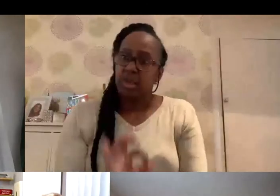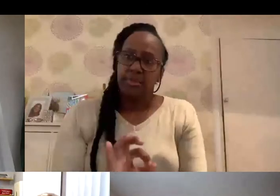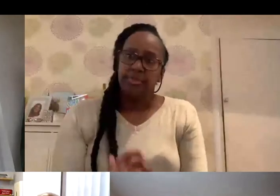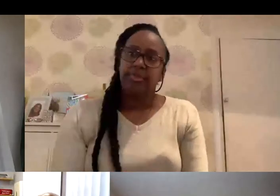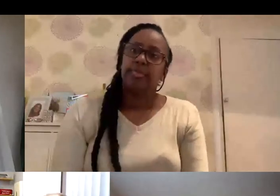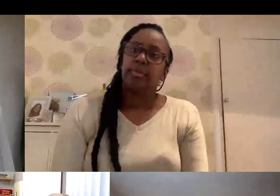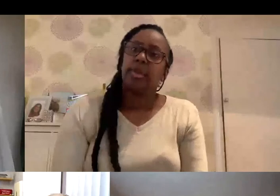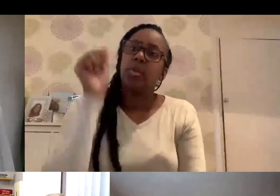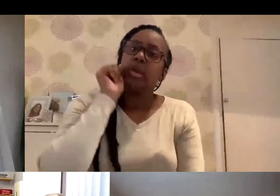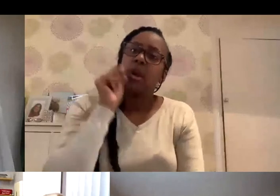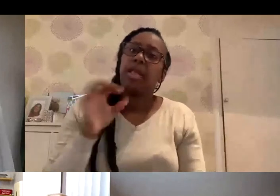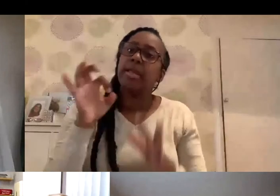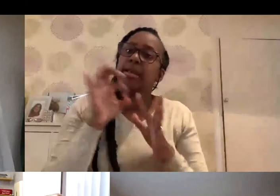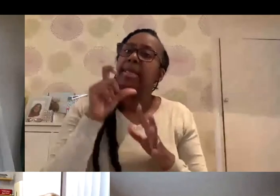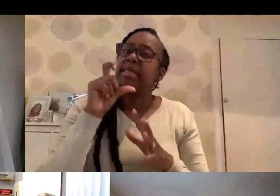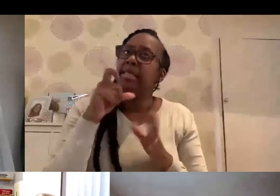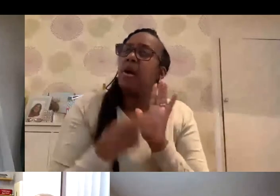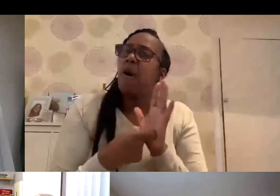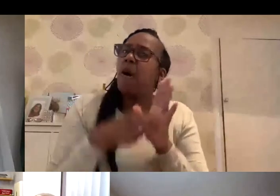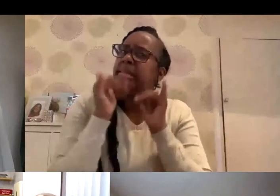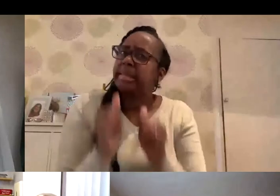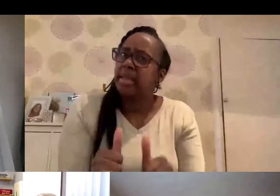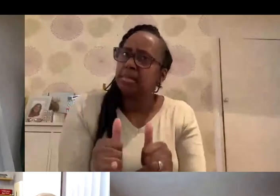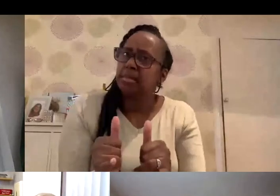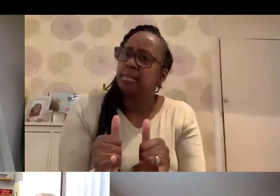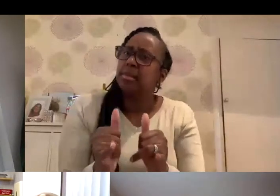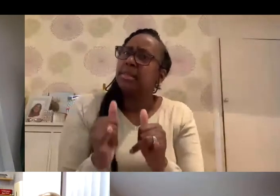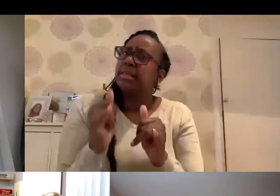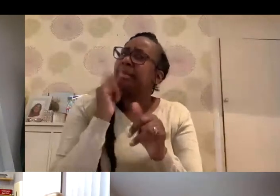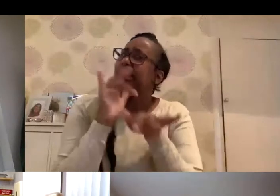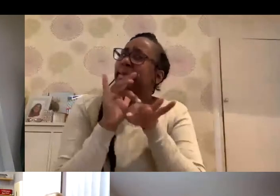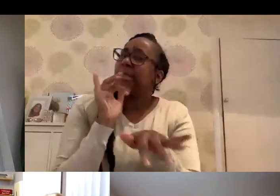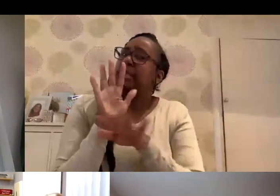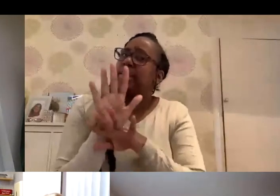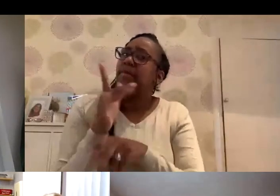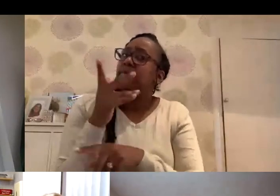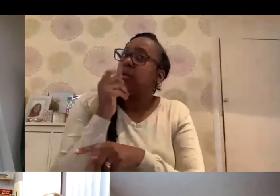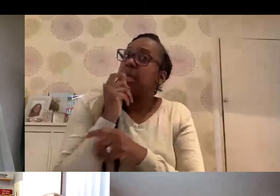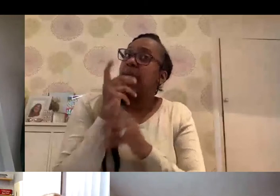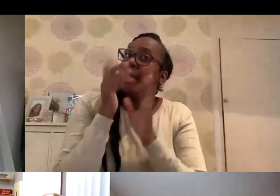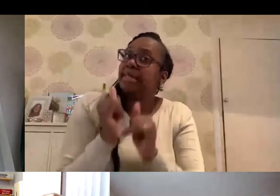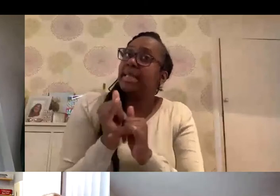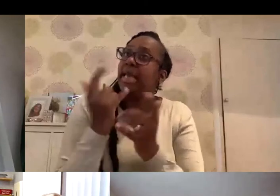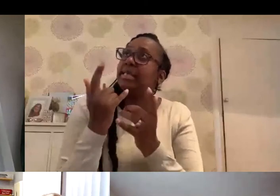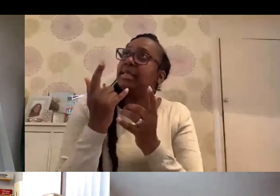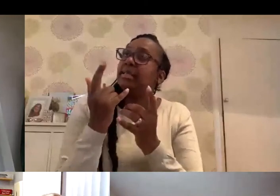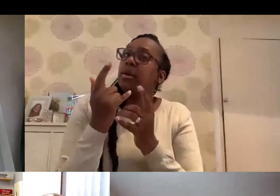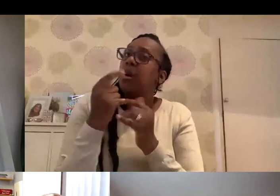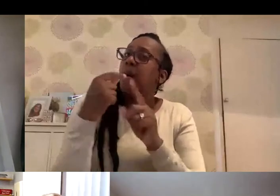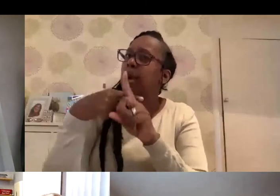we know that the PCR test is is really quite sensitive and you can actually test positive for some